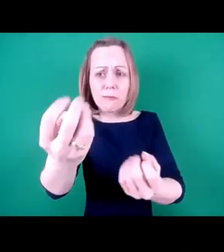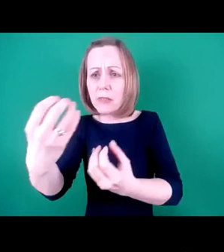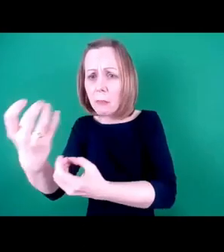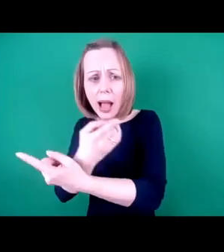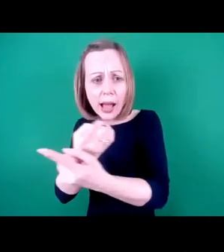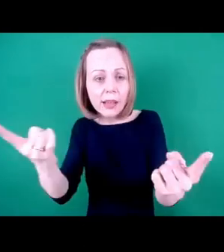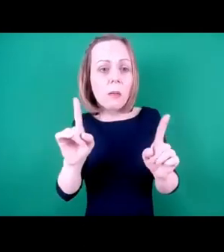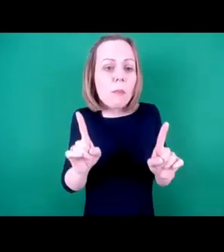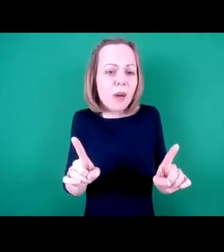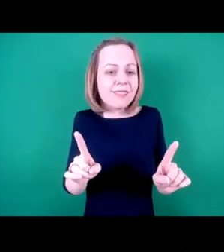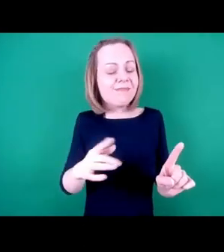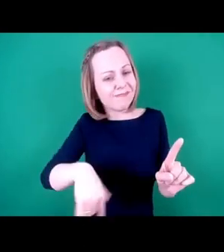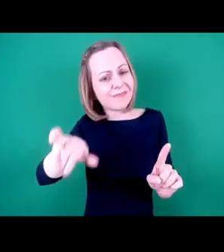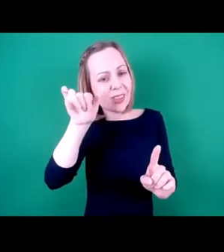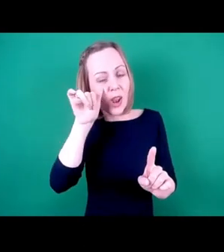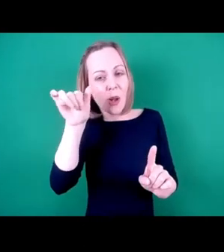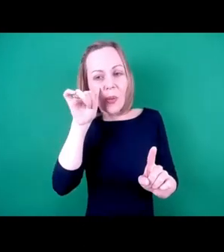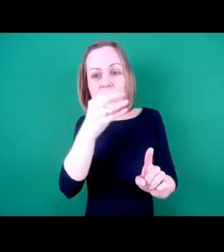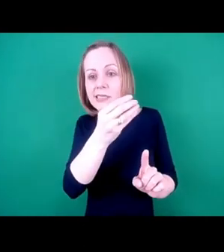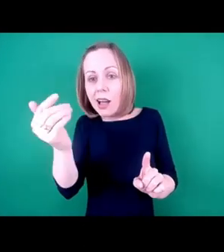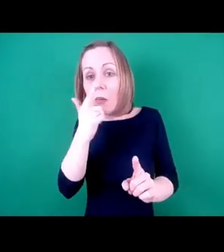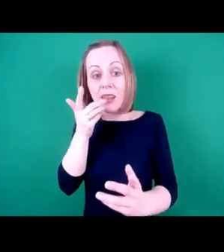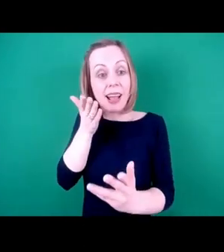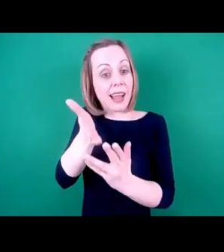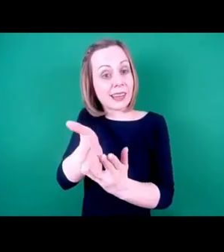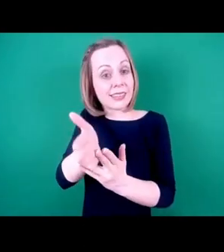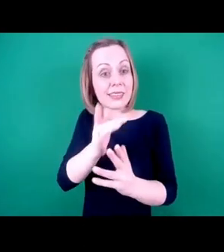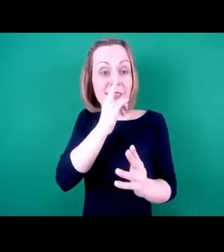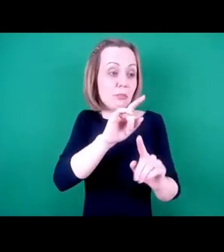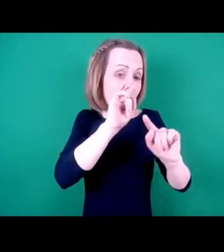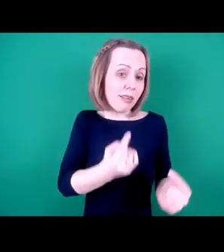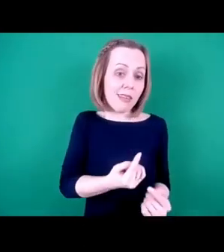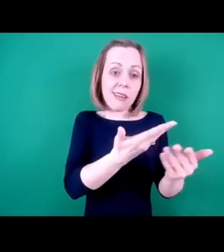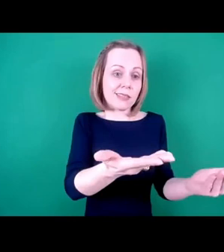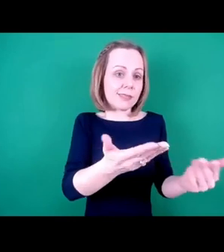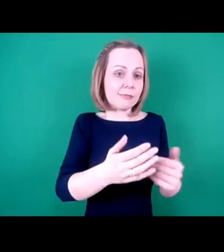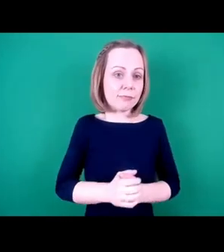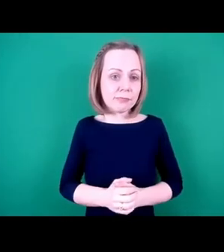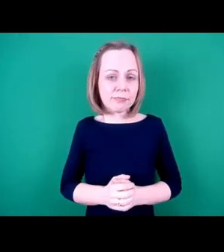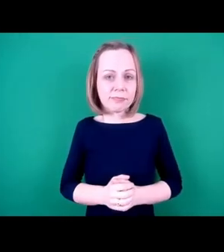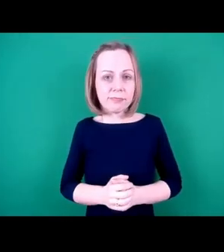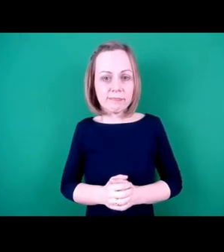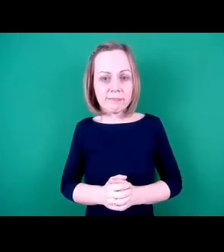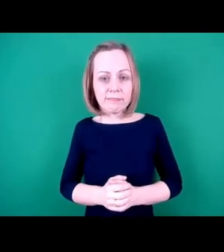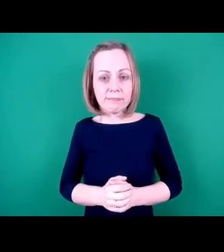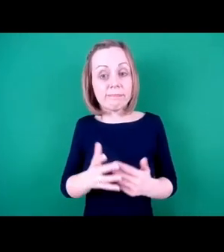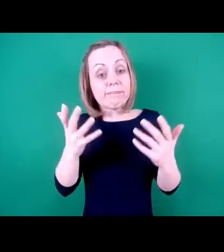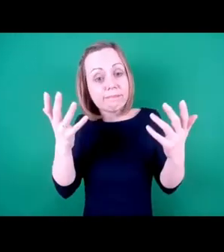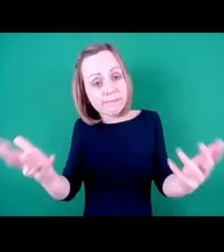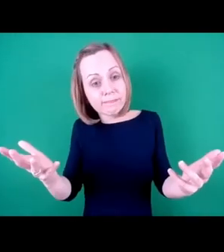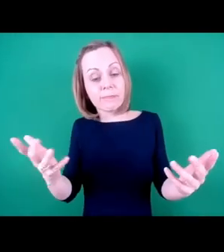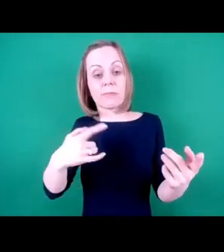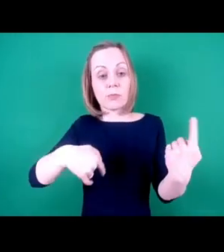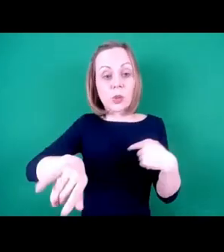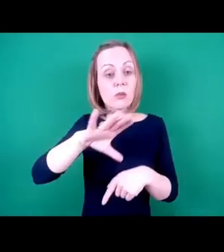we are aware, of course, that this was only accessible to some of our family audiences. As a result, we're preparing